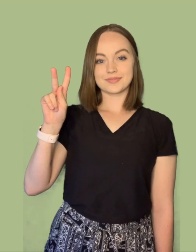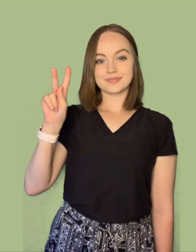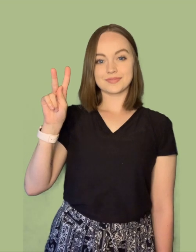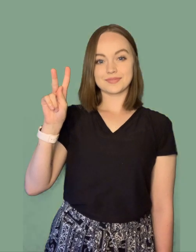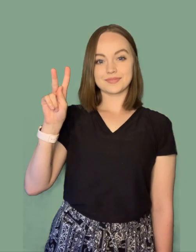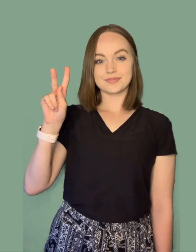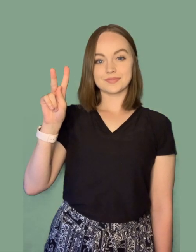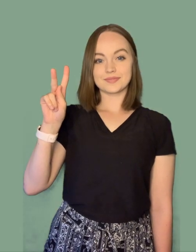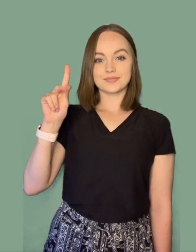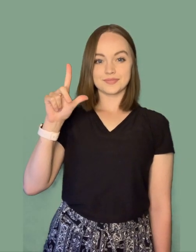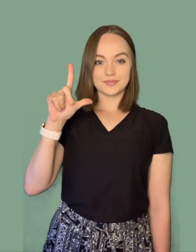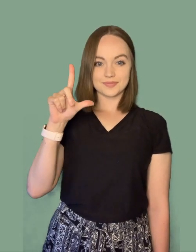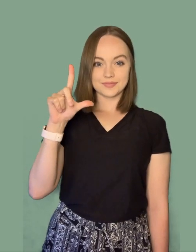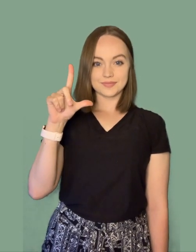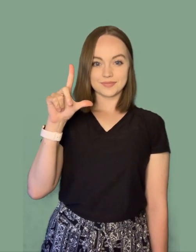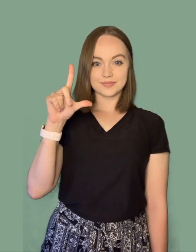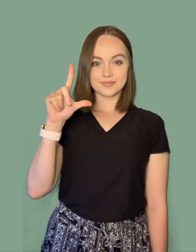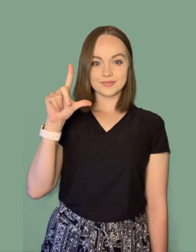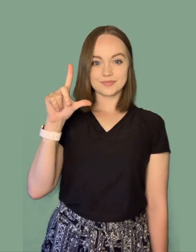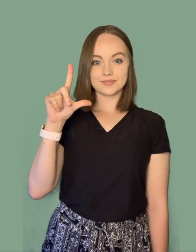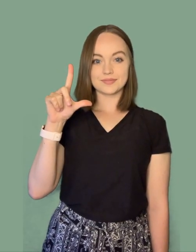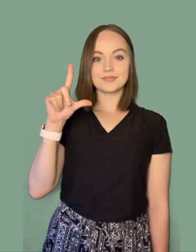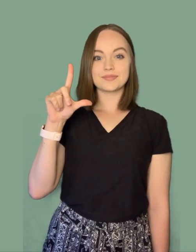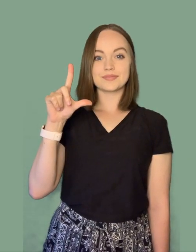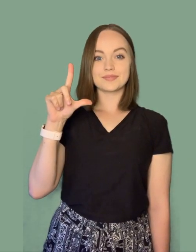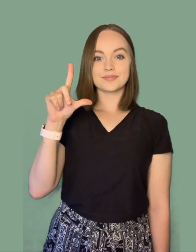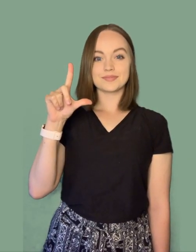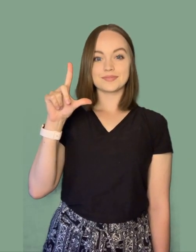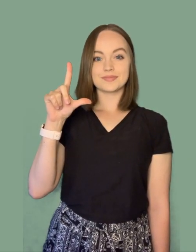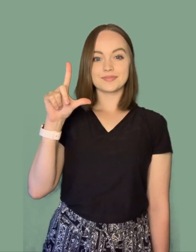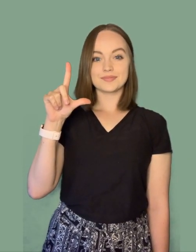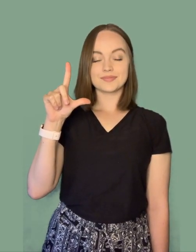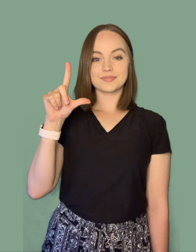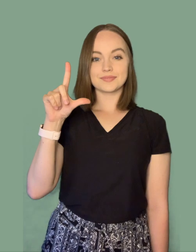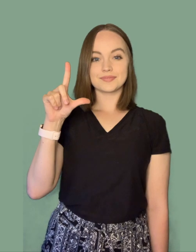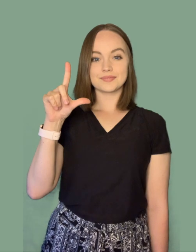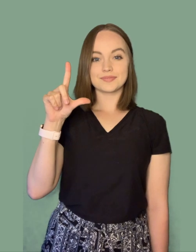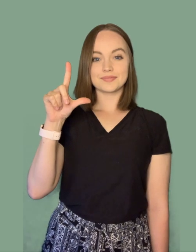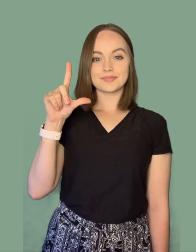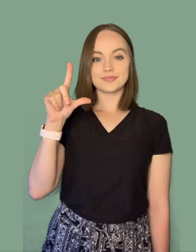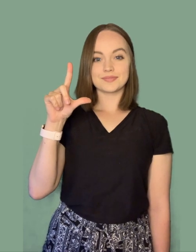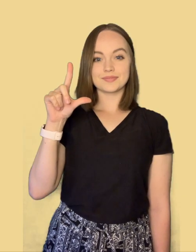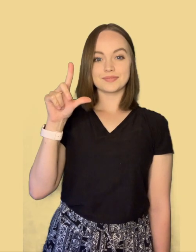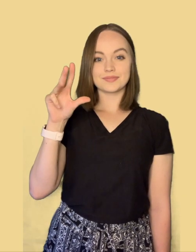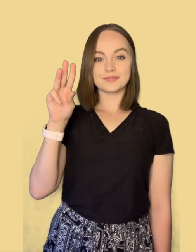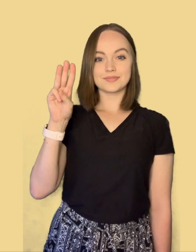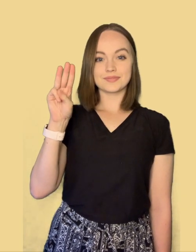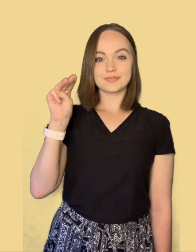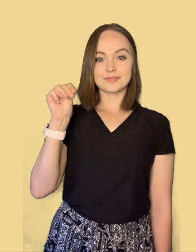L L M